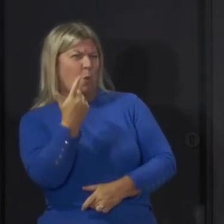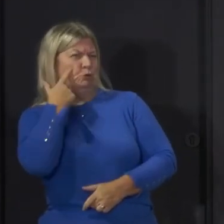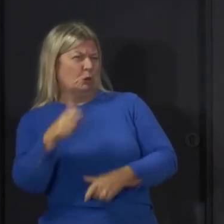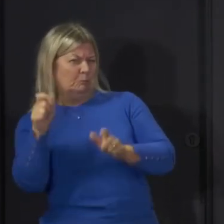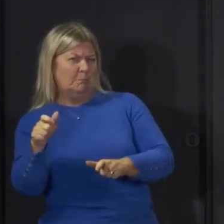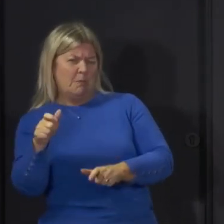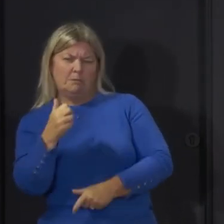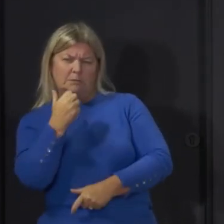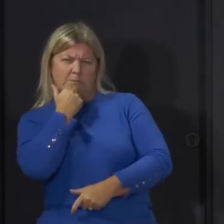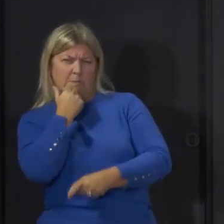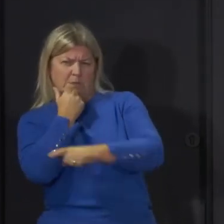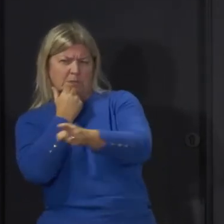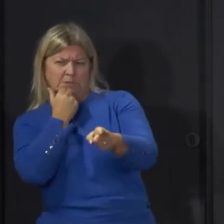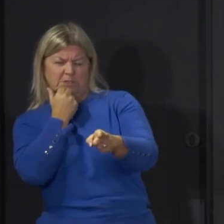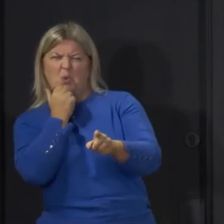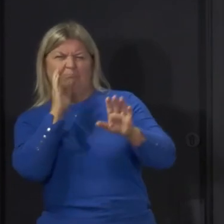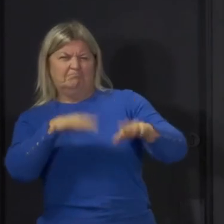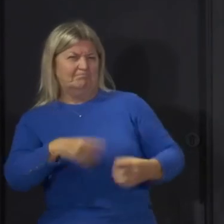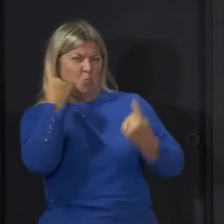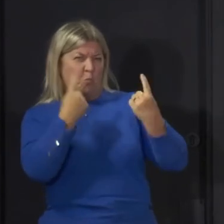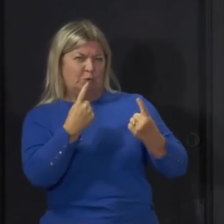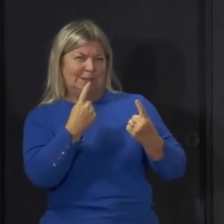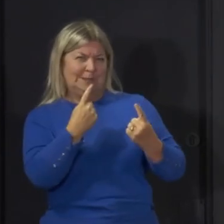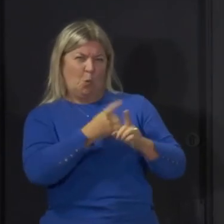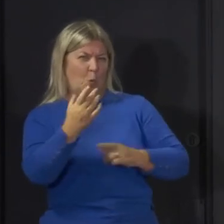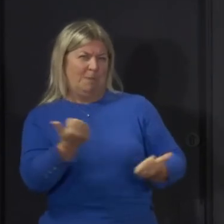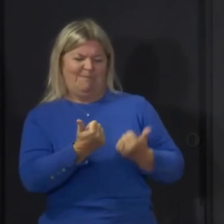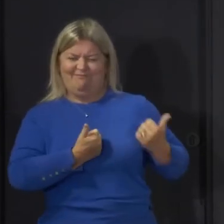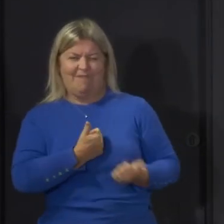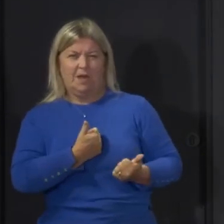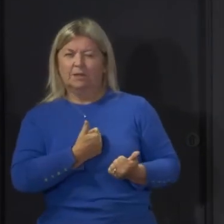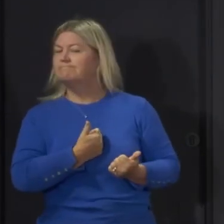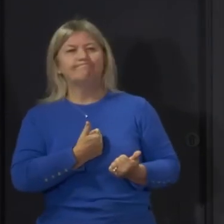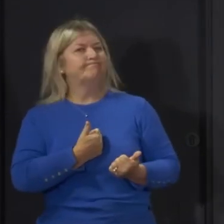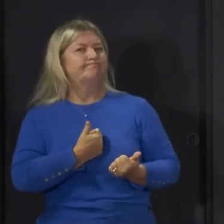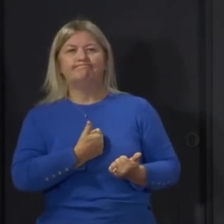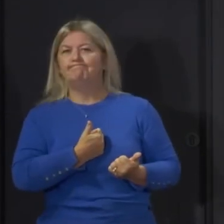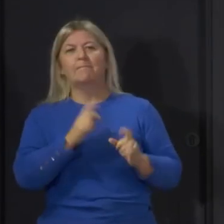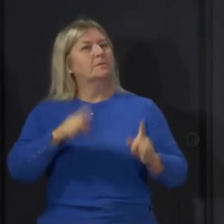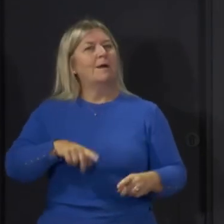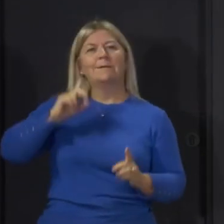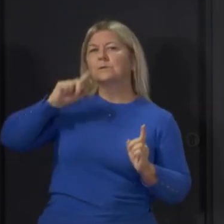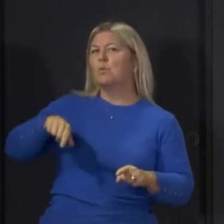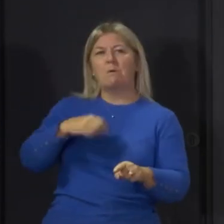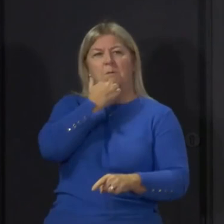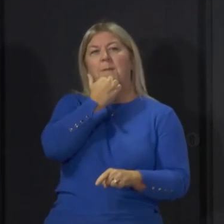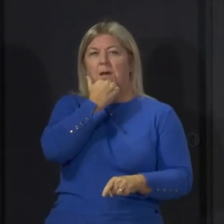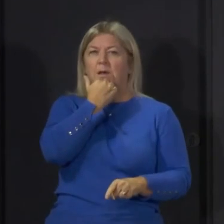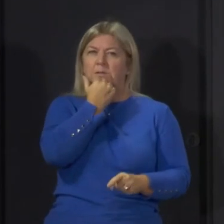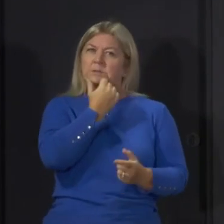younger population, it is nothing to worry about. That is, in my view, dangerous complacency that we simply cannot afford right now.